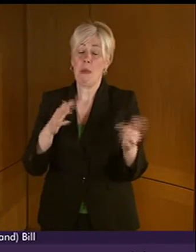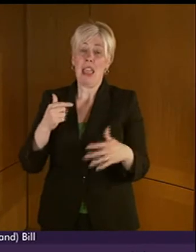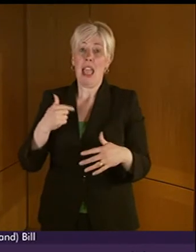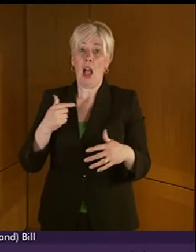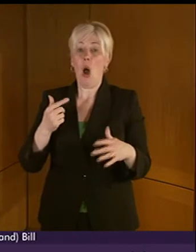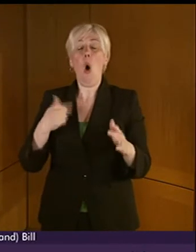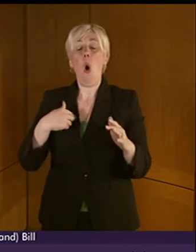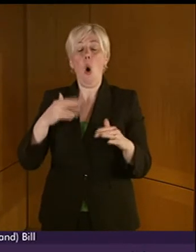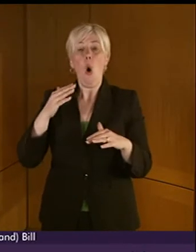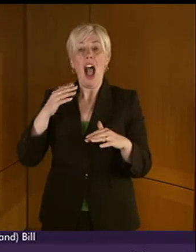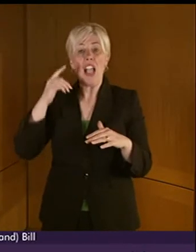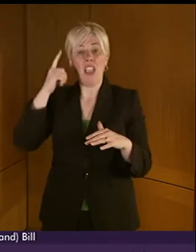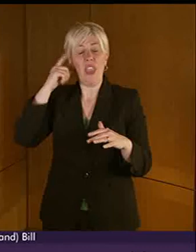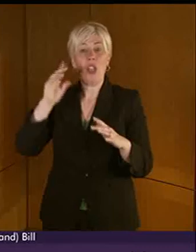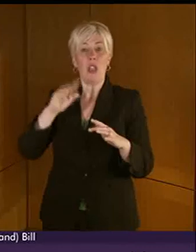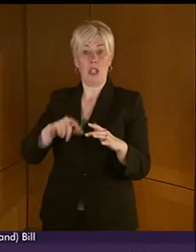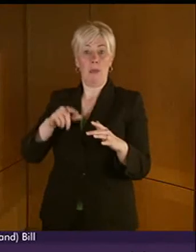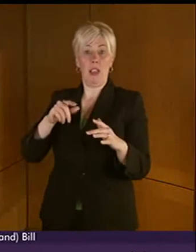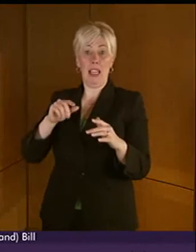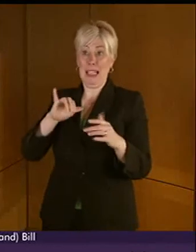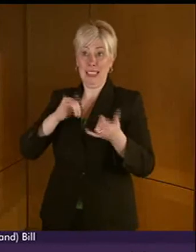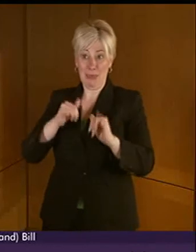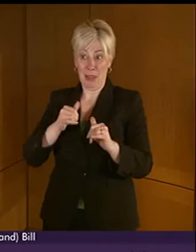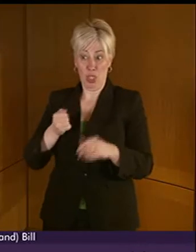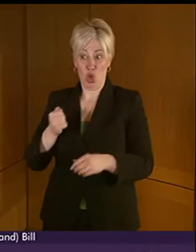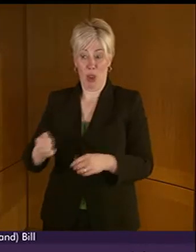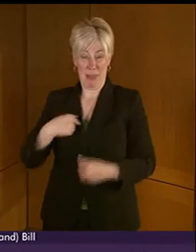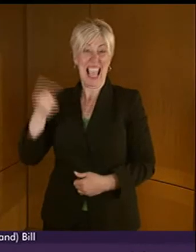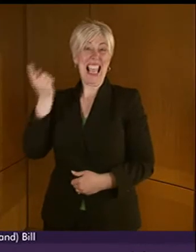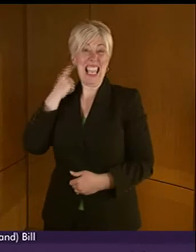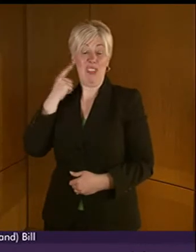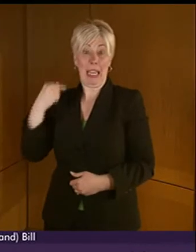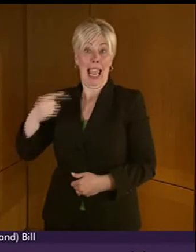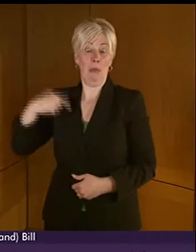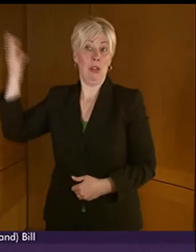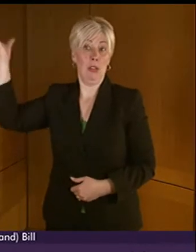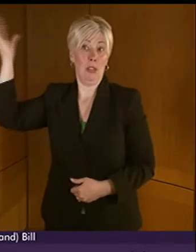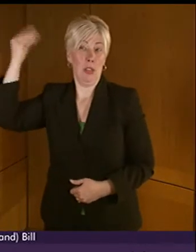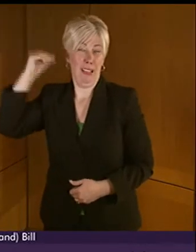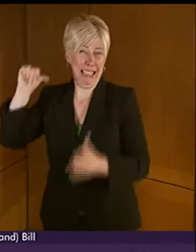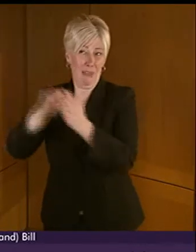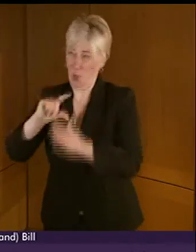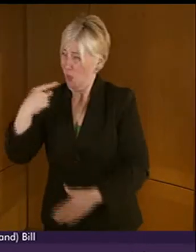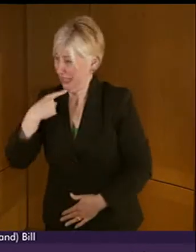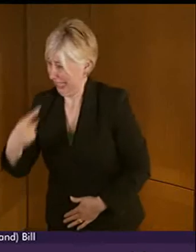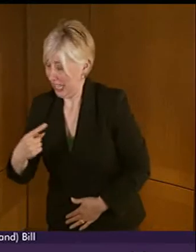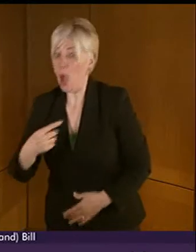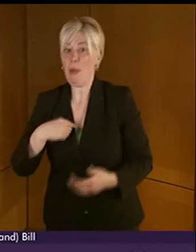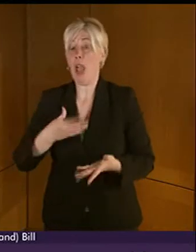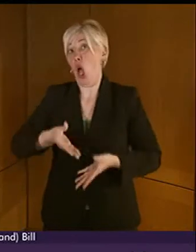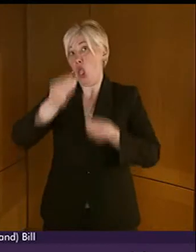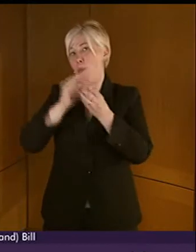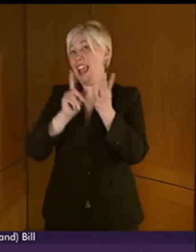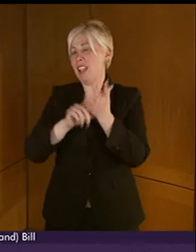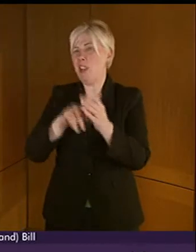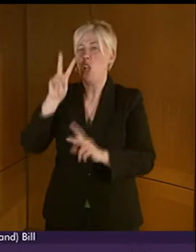if that was the case given how difficult it is to hear some of those announcements we would all learn BSL just to know if our train is late or if indeed